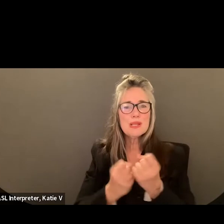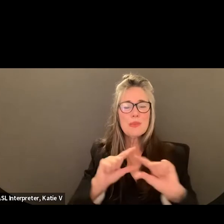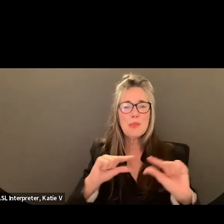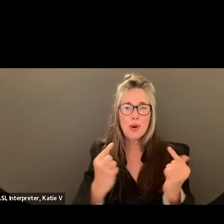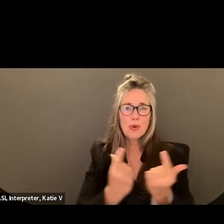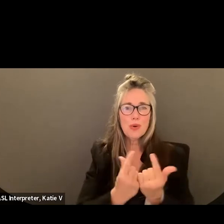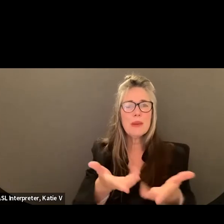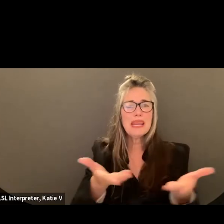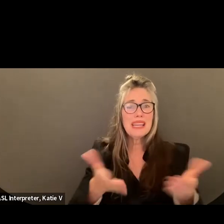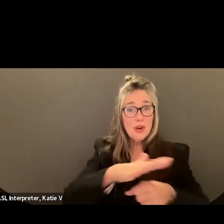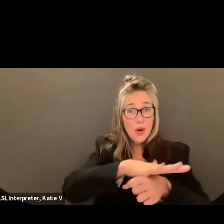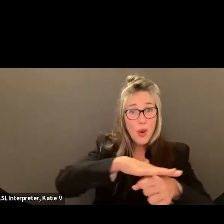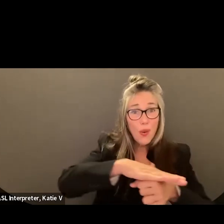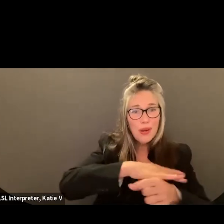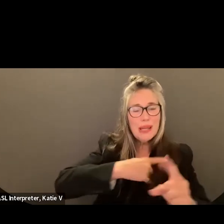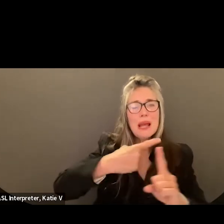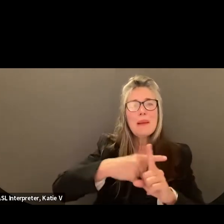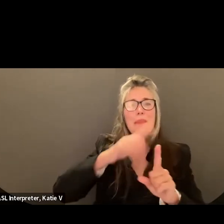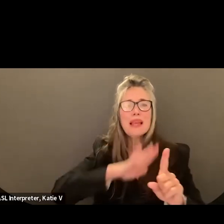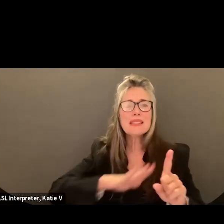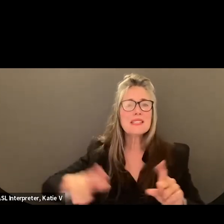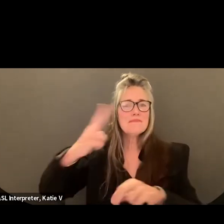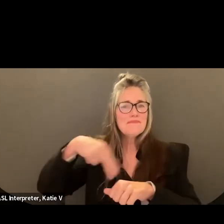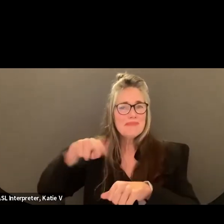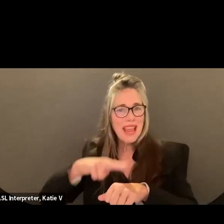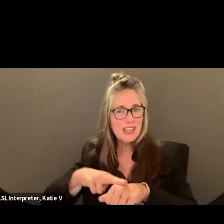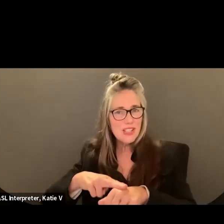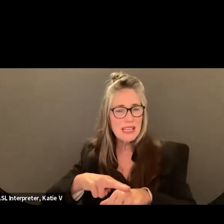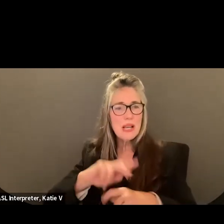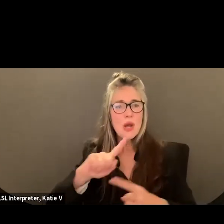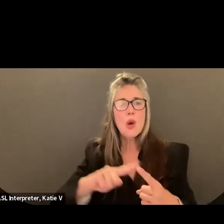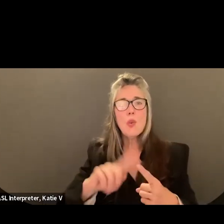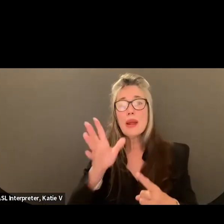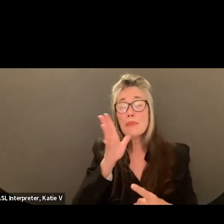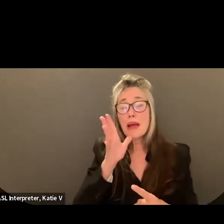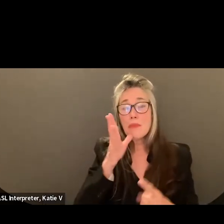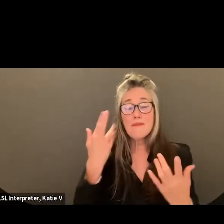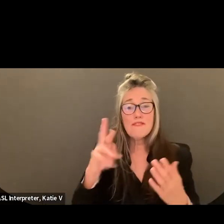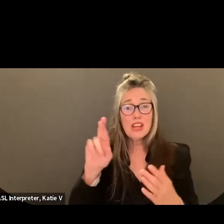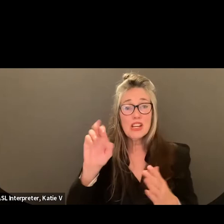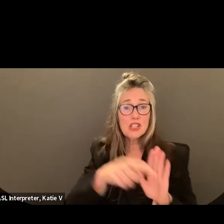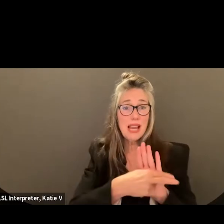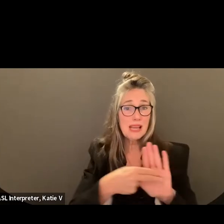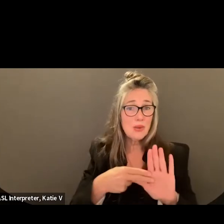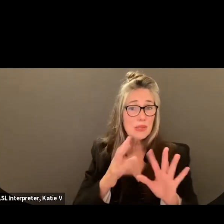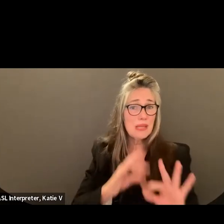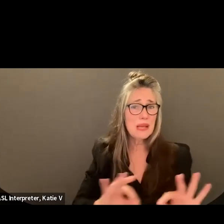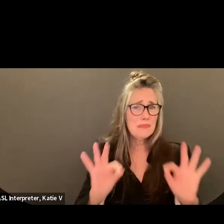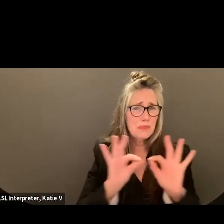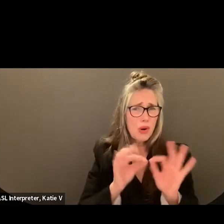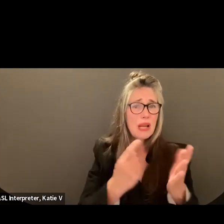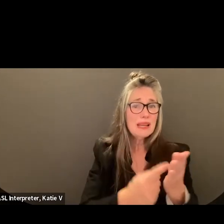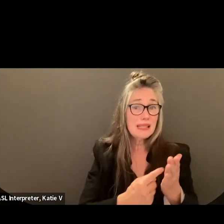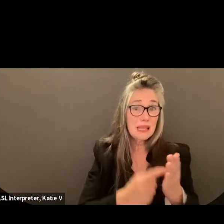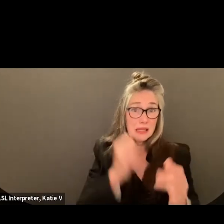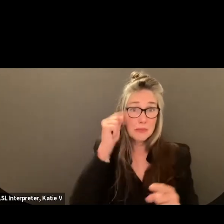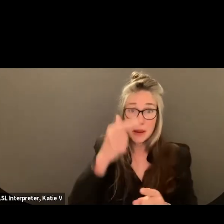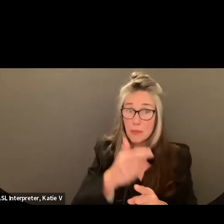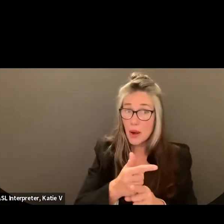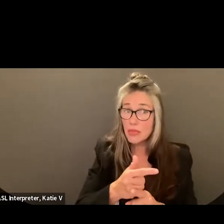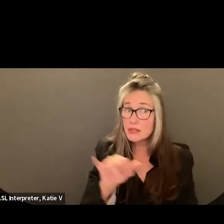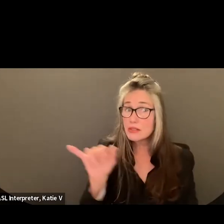might be able to go. And in addition to that, when my mother was diagnosed, it was also very important to talk about my brothers